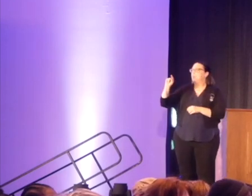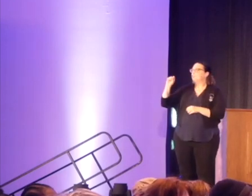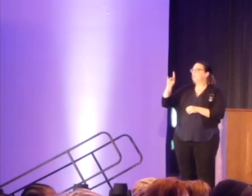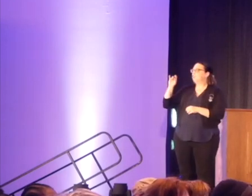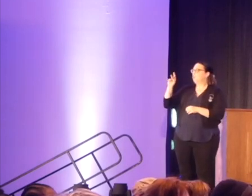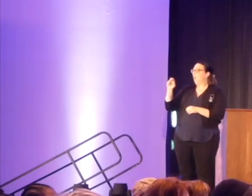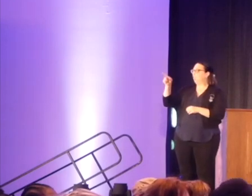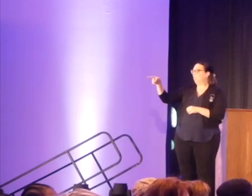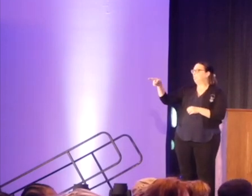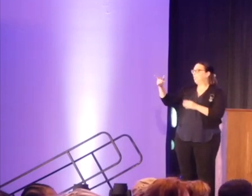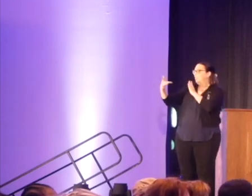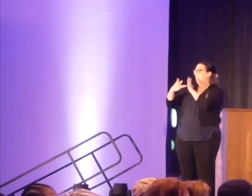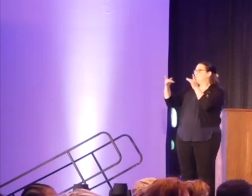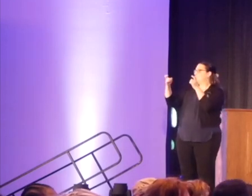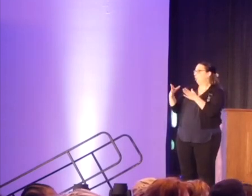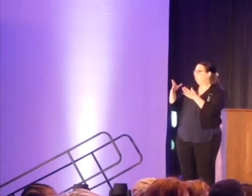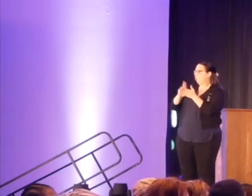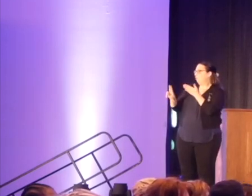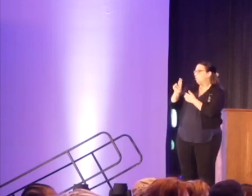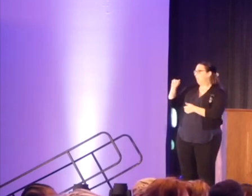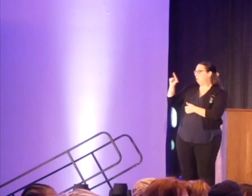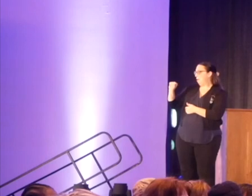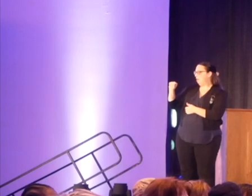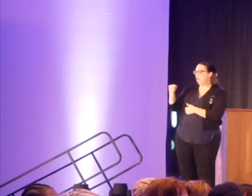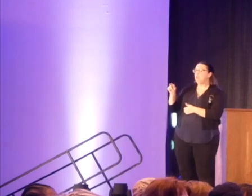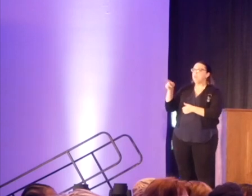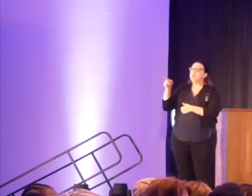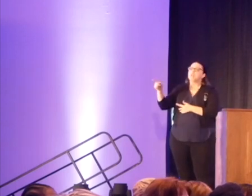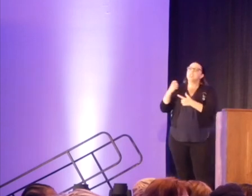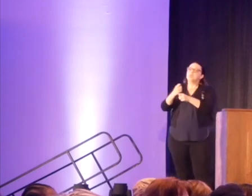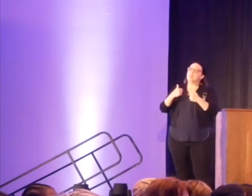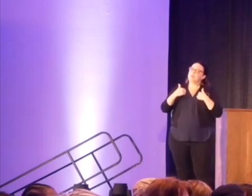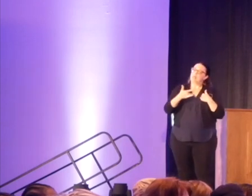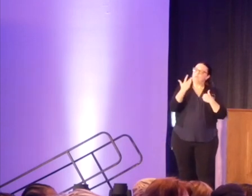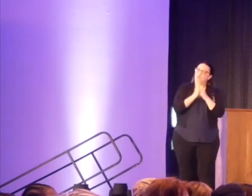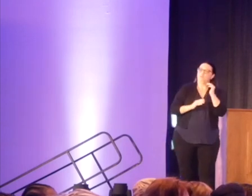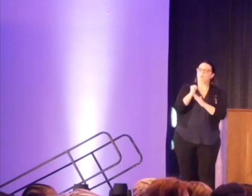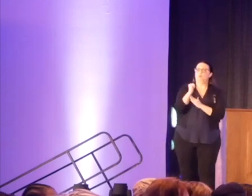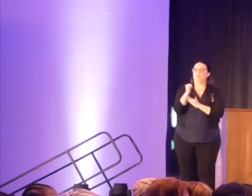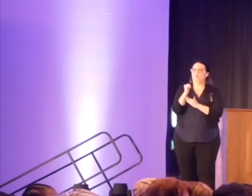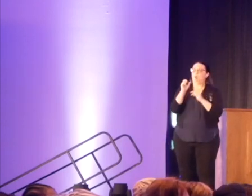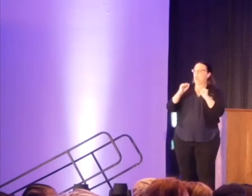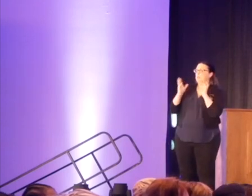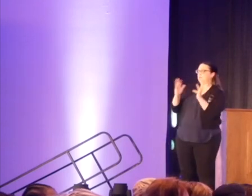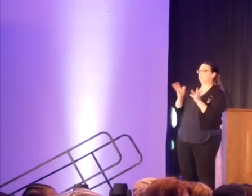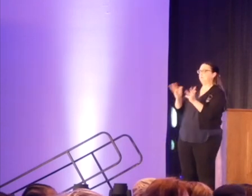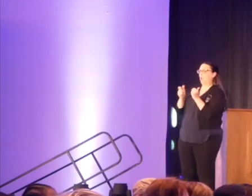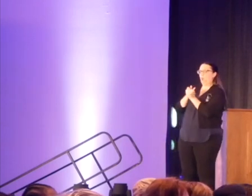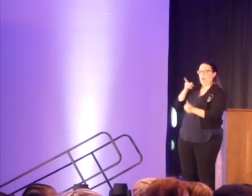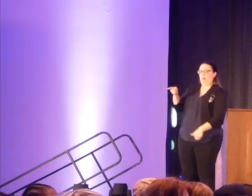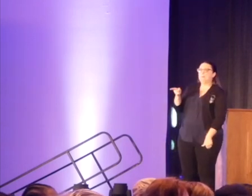technical director at the University of Alabama. But he made me feel comfortable to where I can go talk to him about things